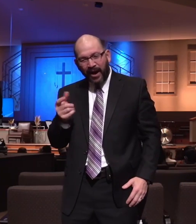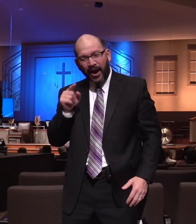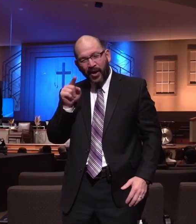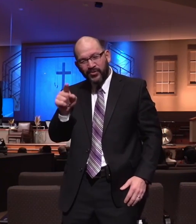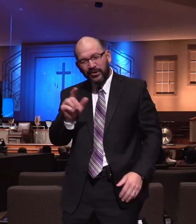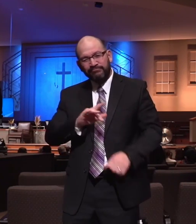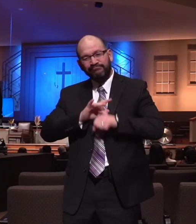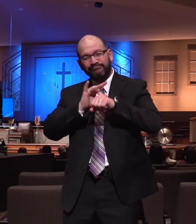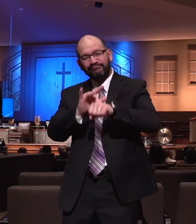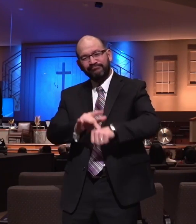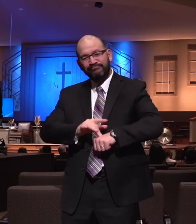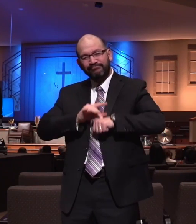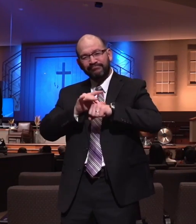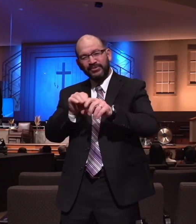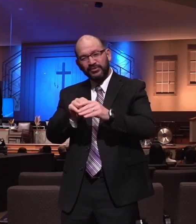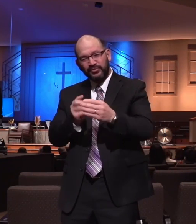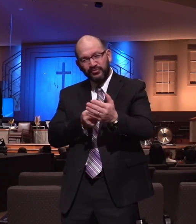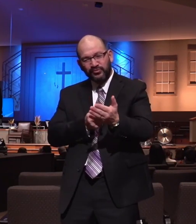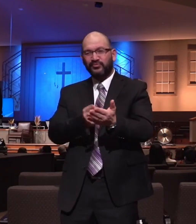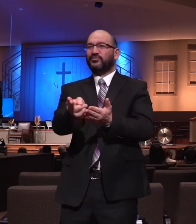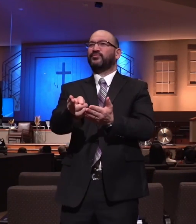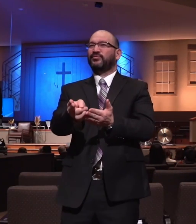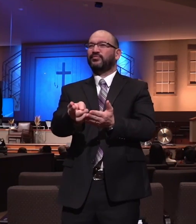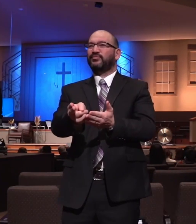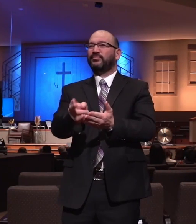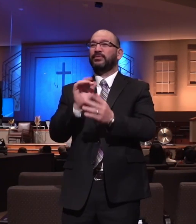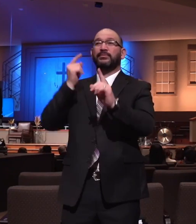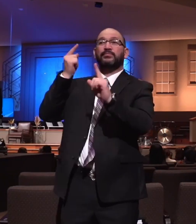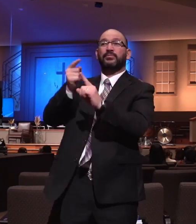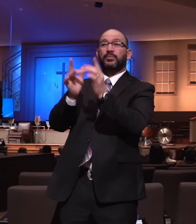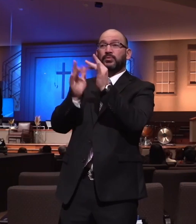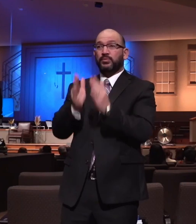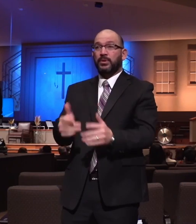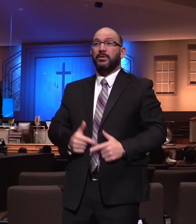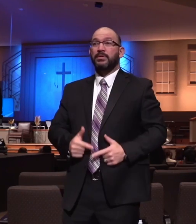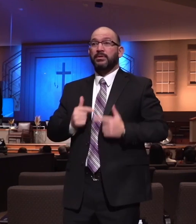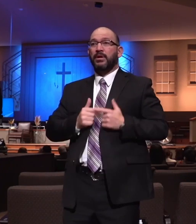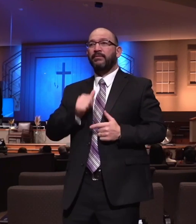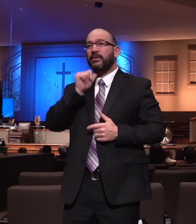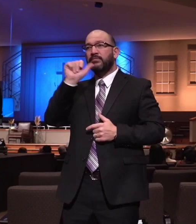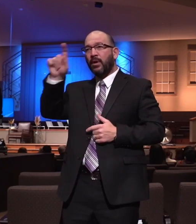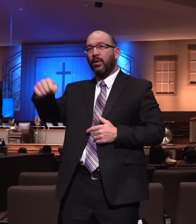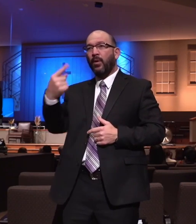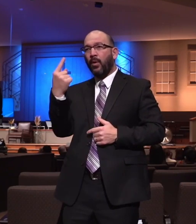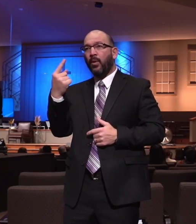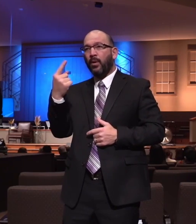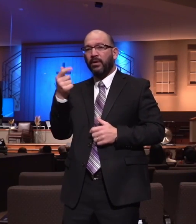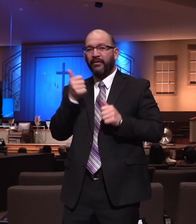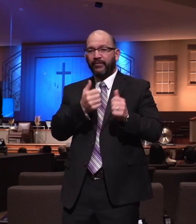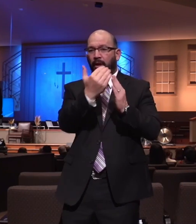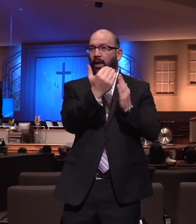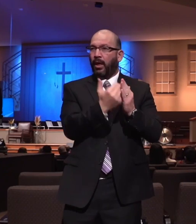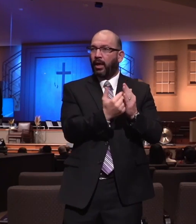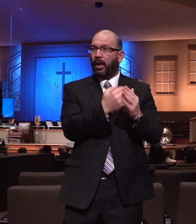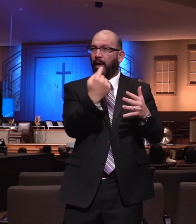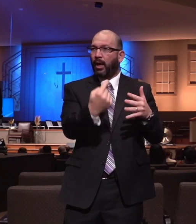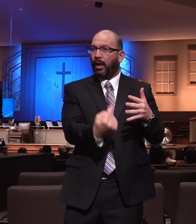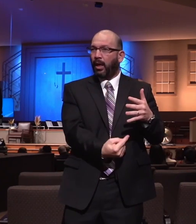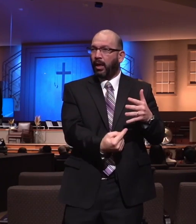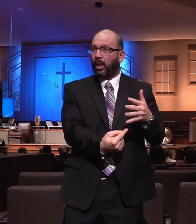your life. This is the goal of the Christian life. Not simply to live the list. Now, wait a minute. If the list helps you to develop good